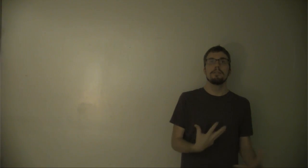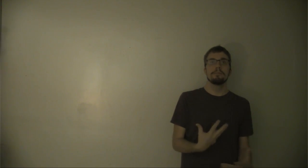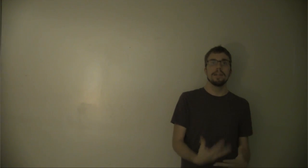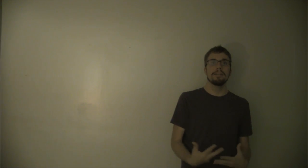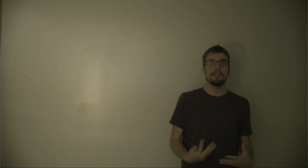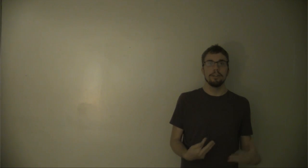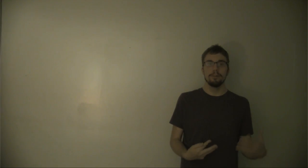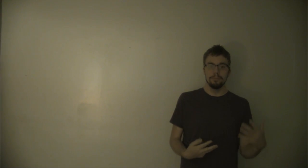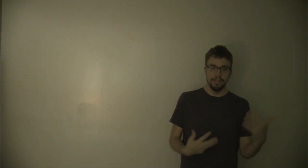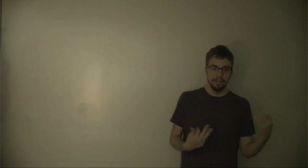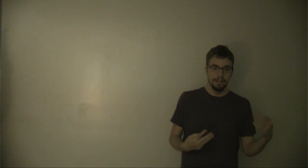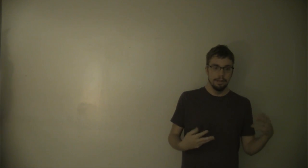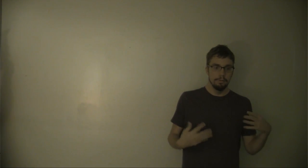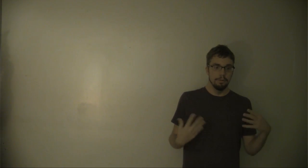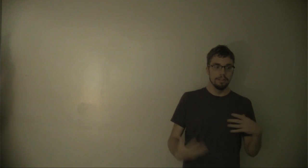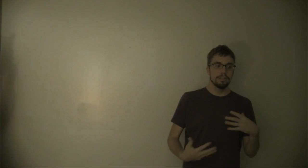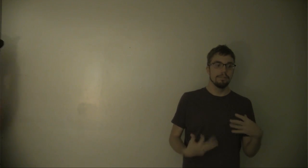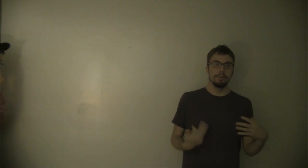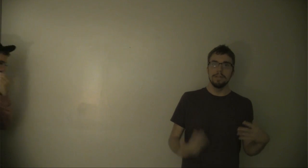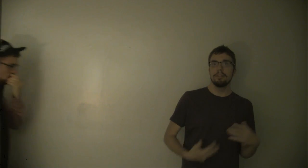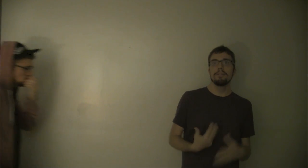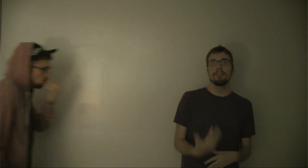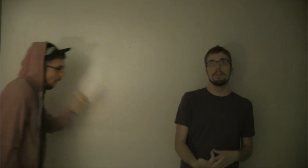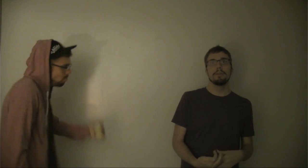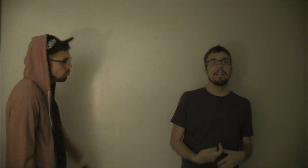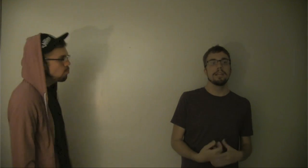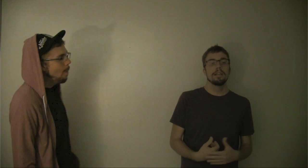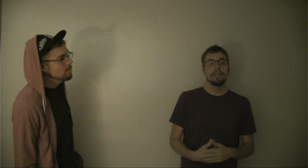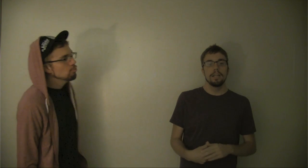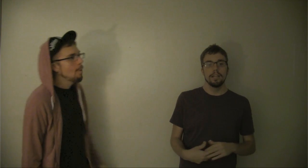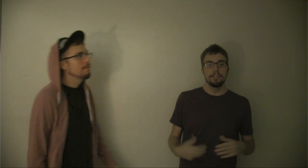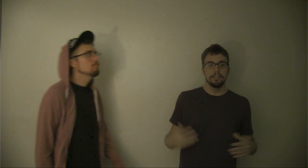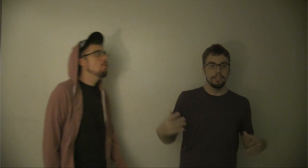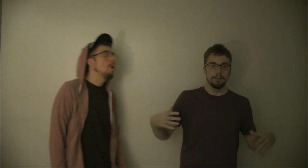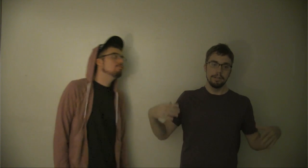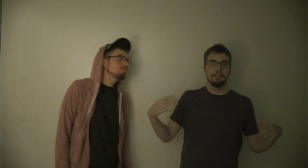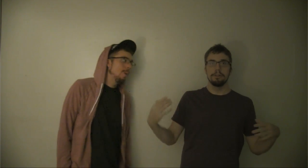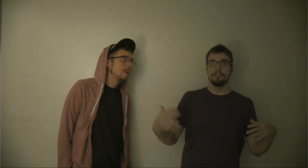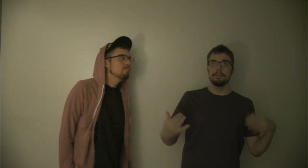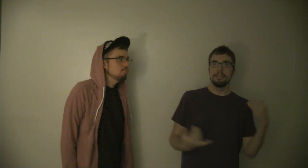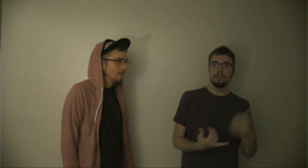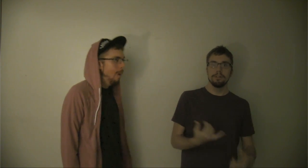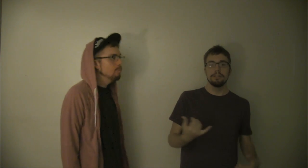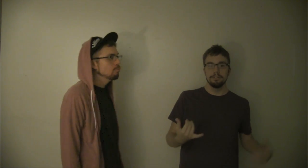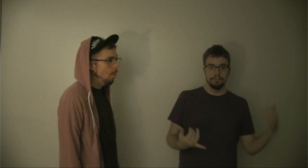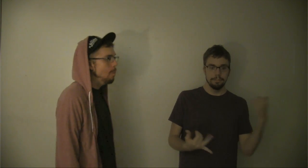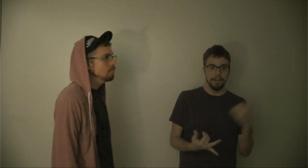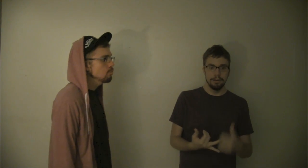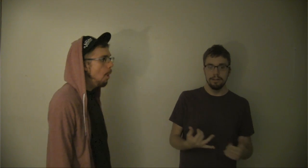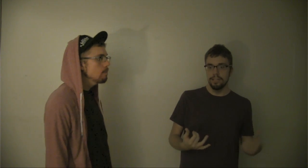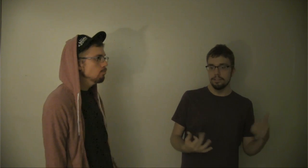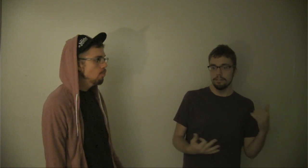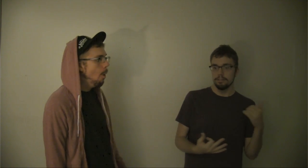regularly, hopefully once every week or every other week and just, you we don't know if they're going be shorts or if they're parodies or